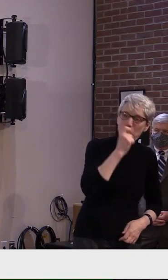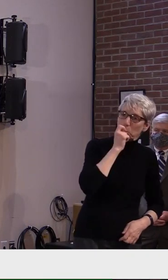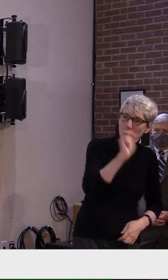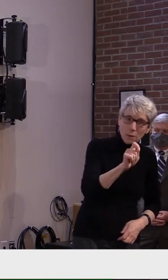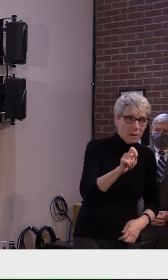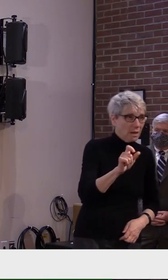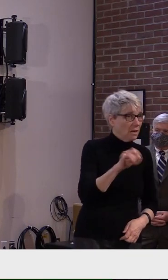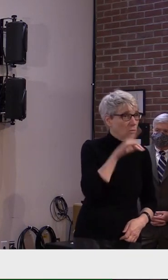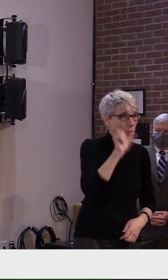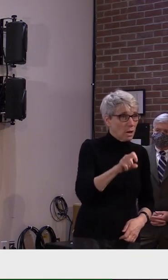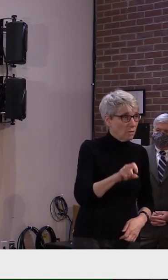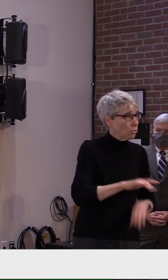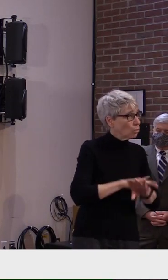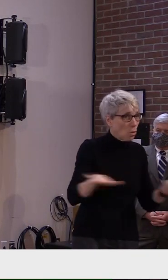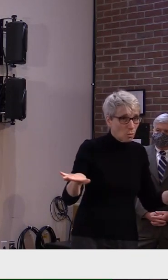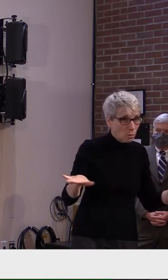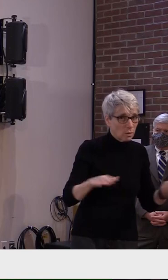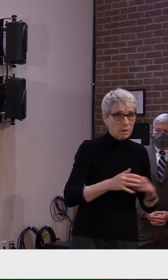you don't need to be.